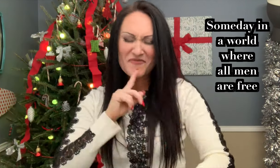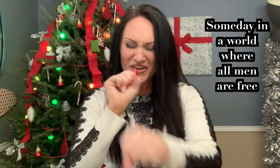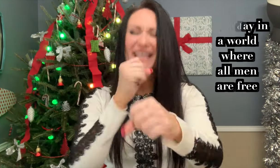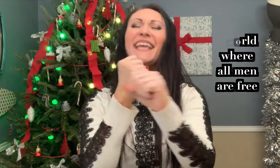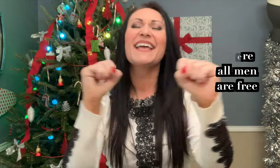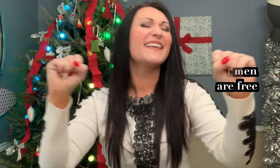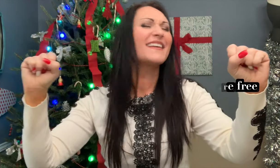free.